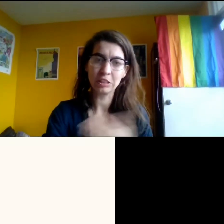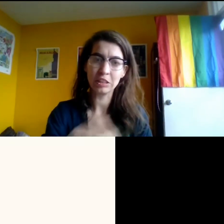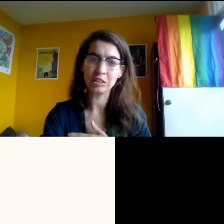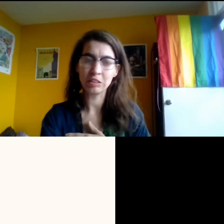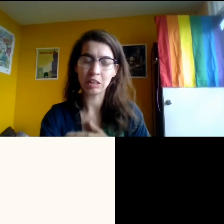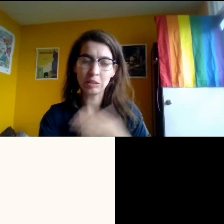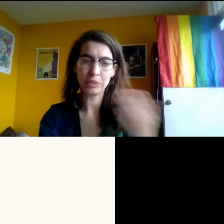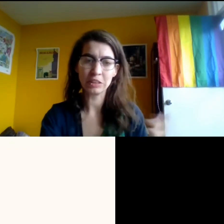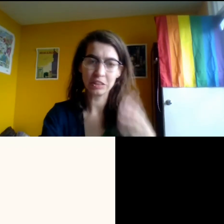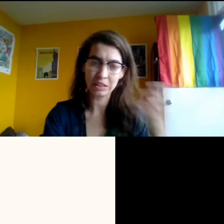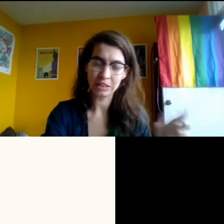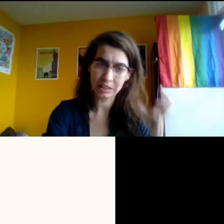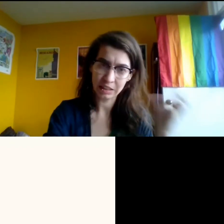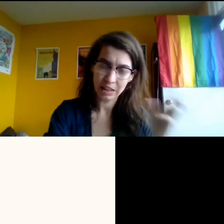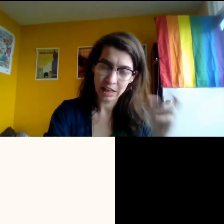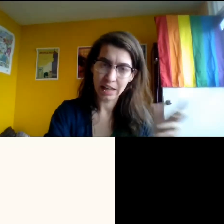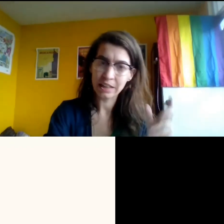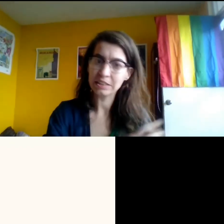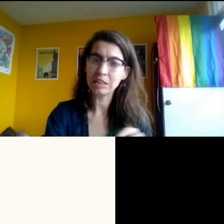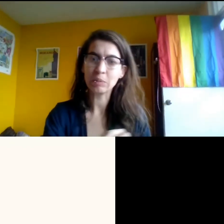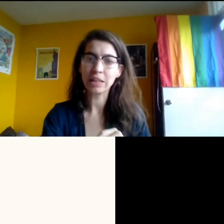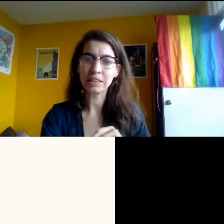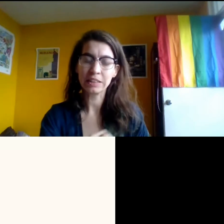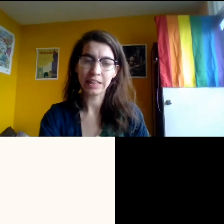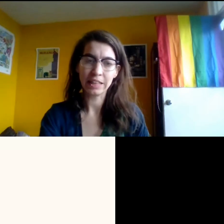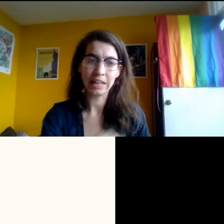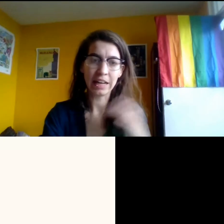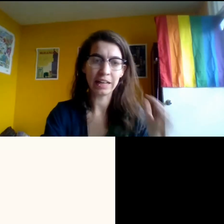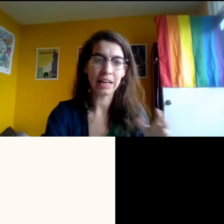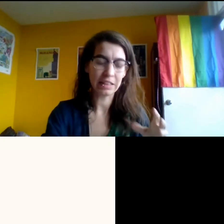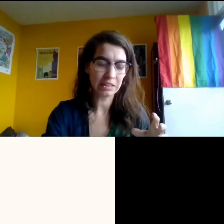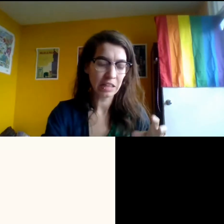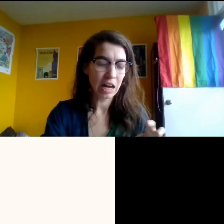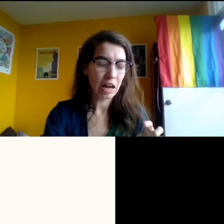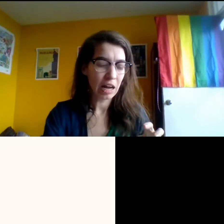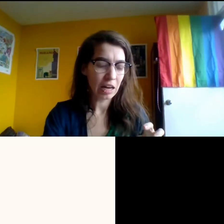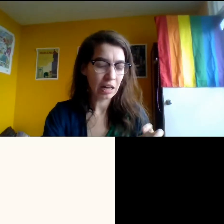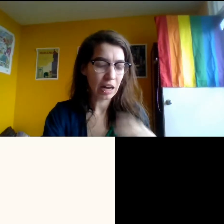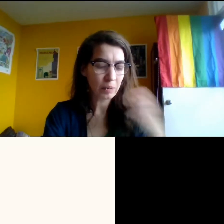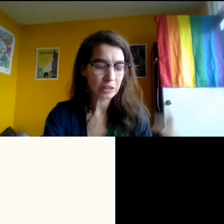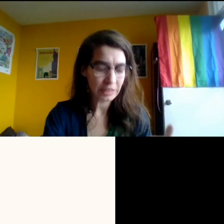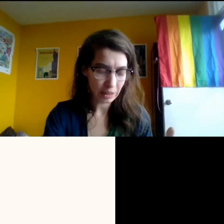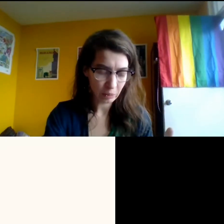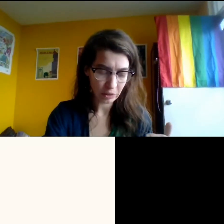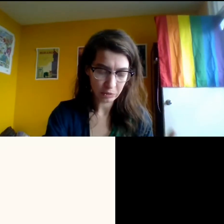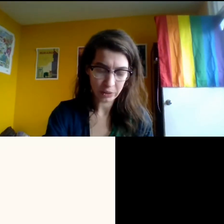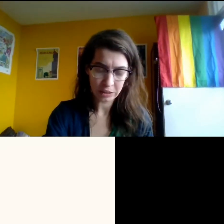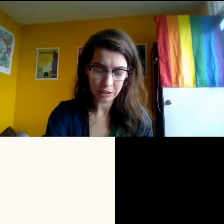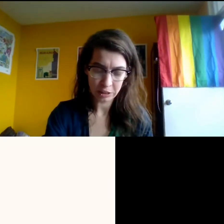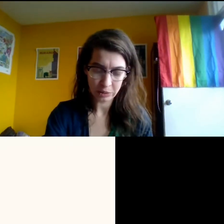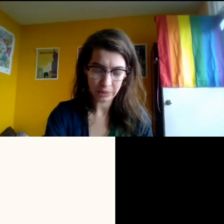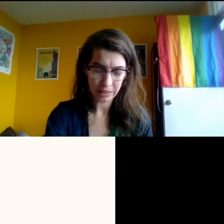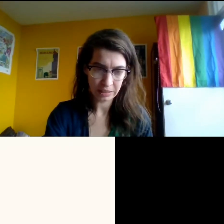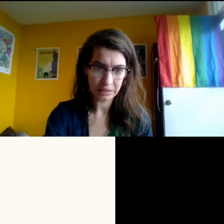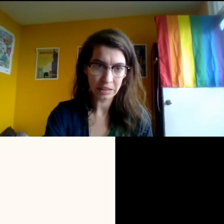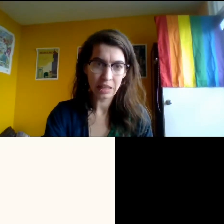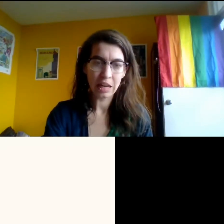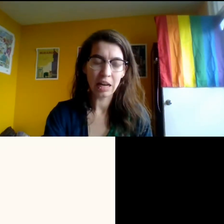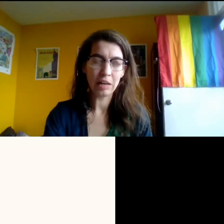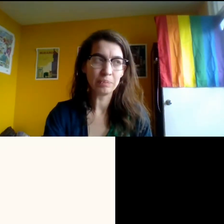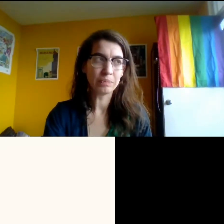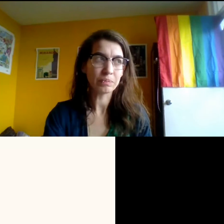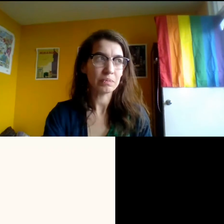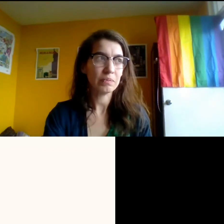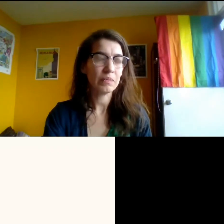language documents, it, it ends up kind of clicking in. And and, uh, I will say what I'm going to do is,